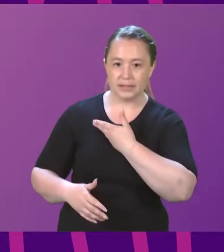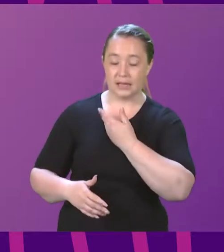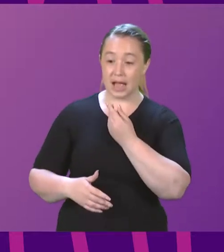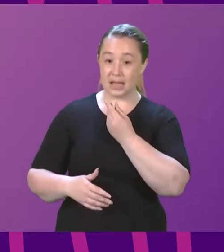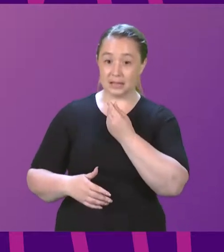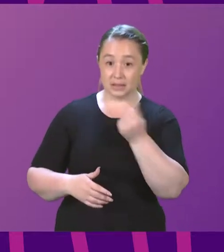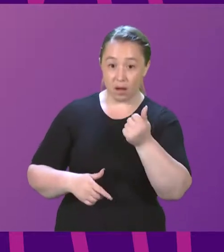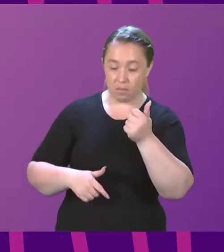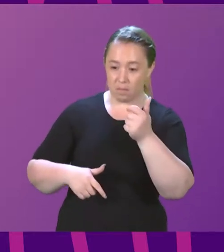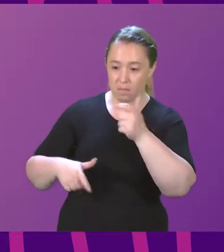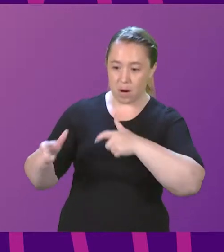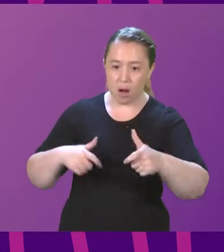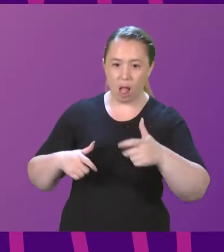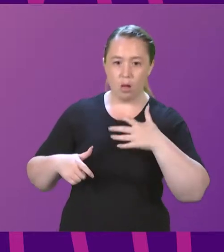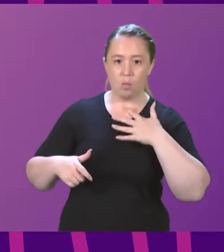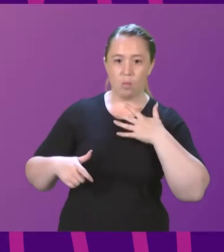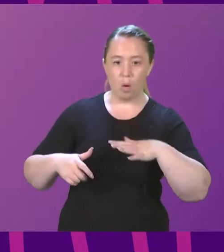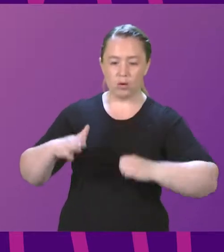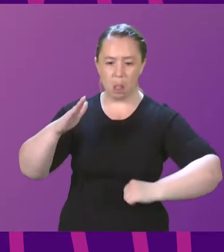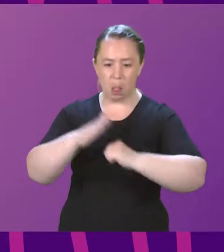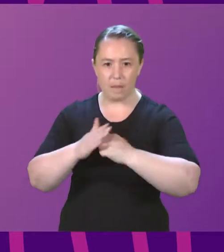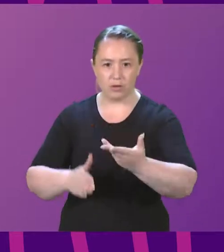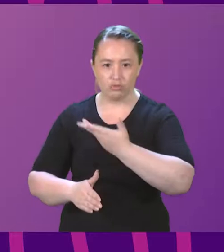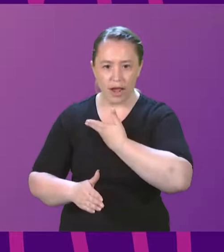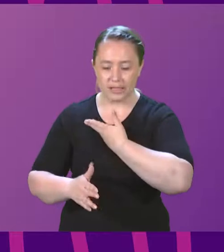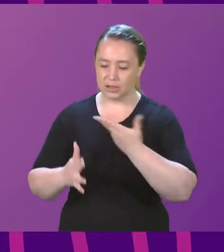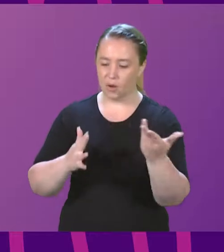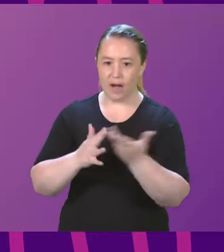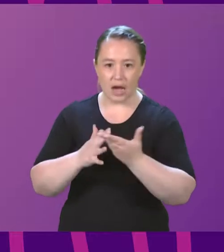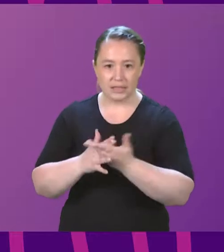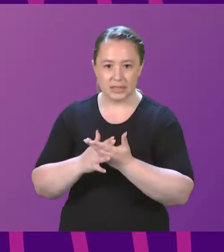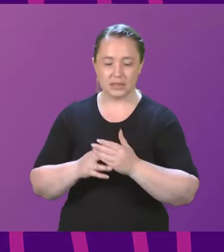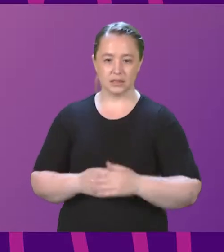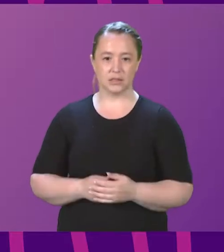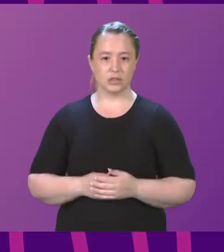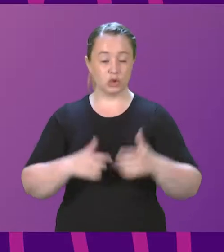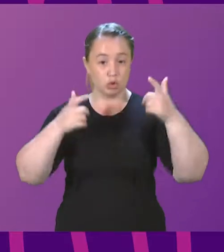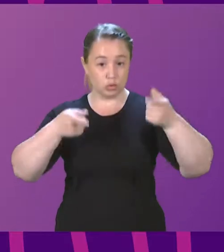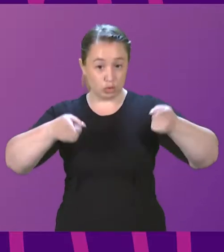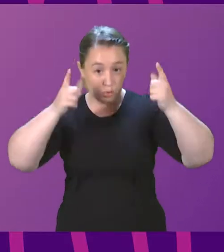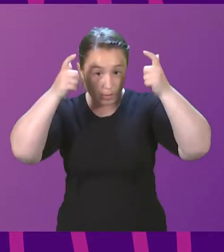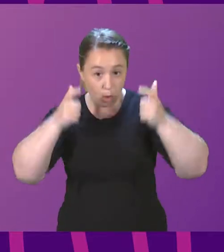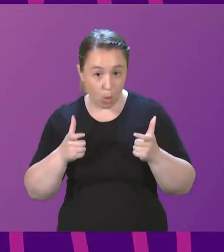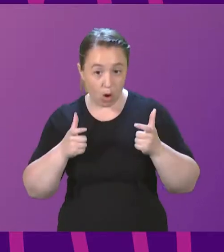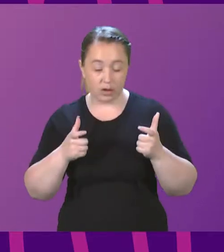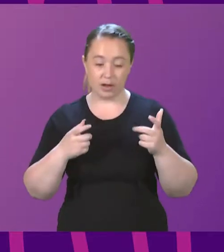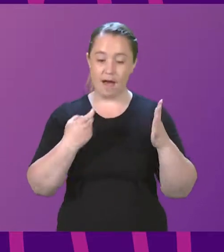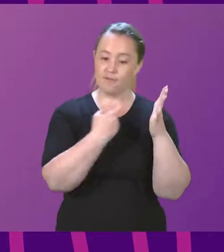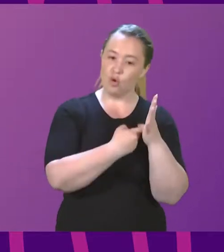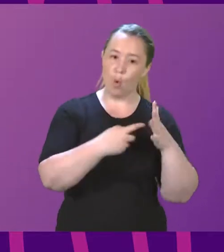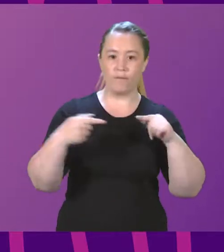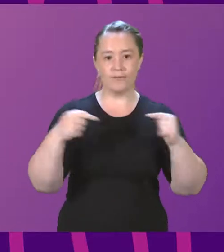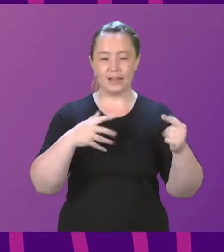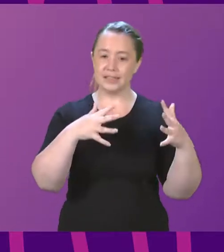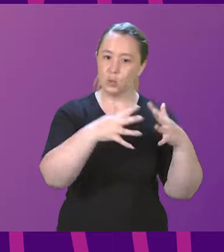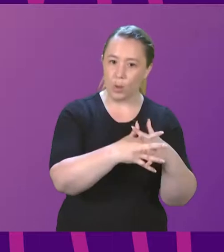seeking to limit our right to access this health care. In light of the Supreme Court in America overturning the Roe v. case, what can the Scottish